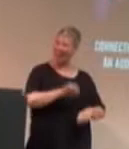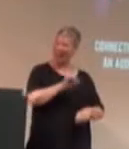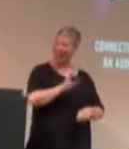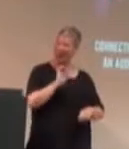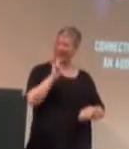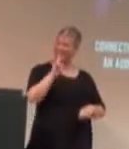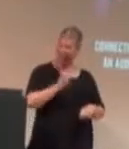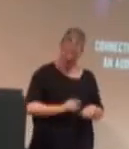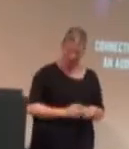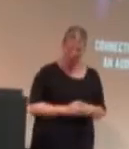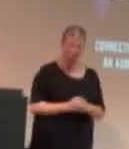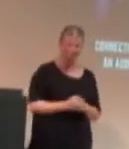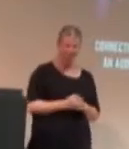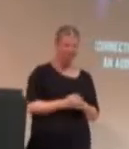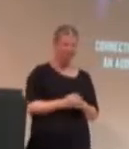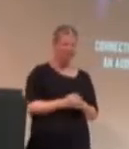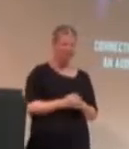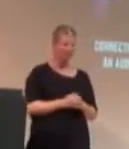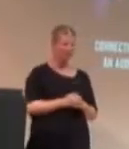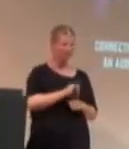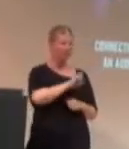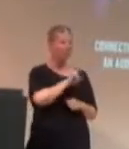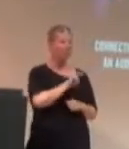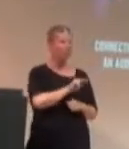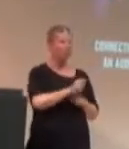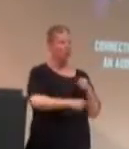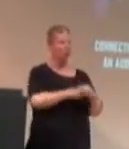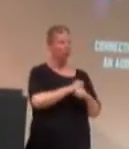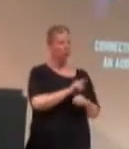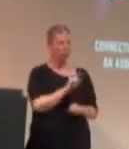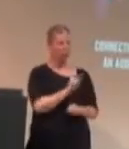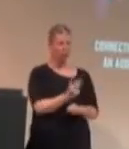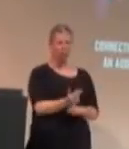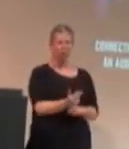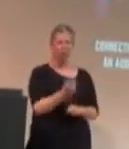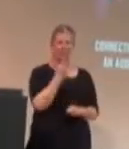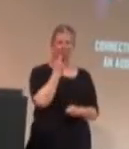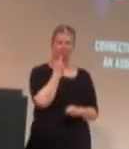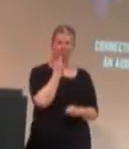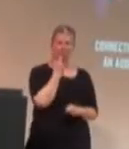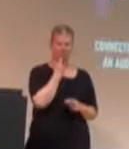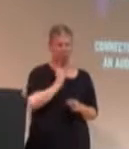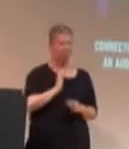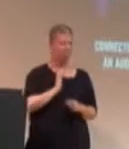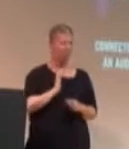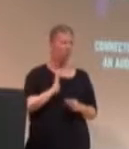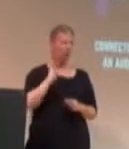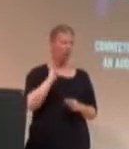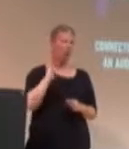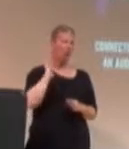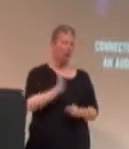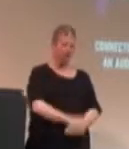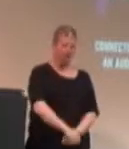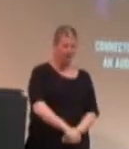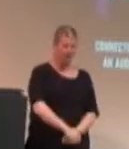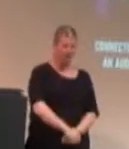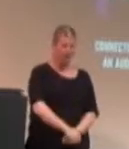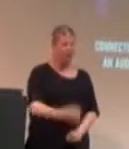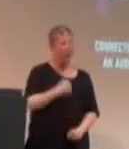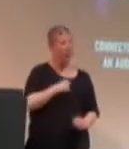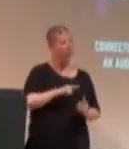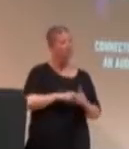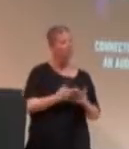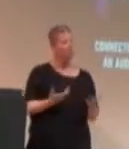So, in January of 2013, which was a while ago, I began